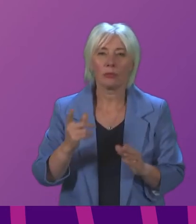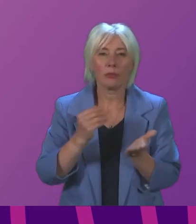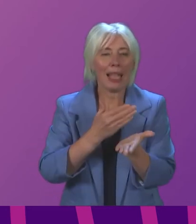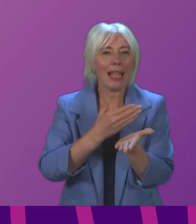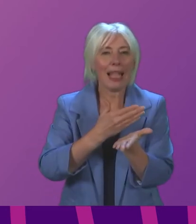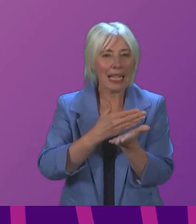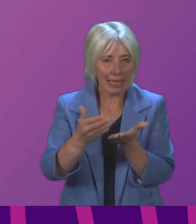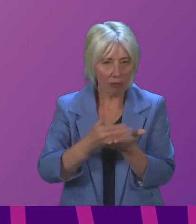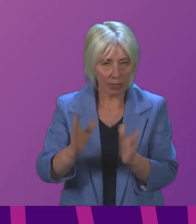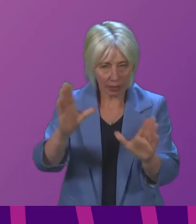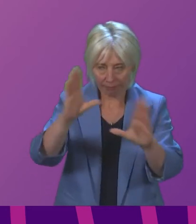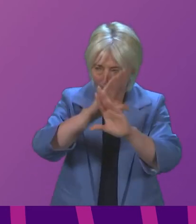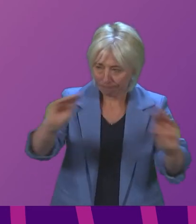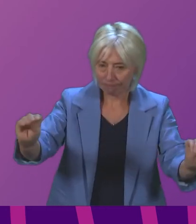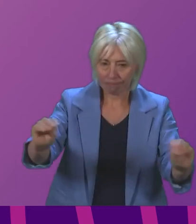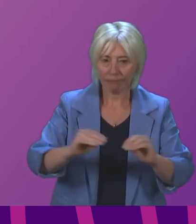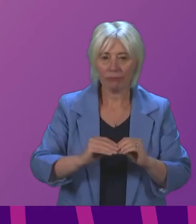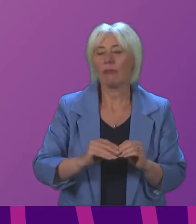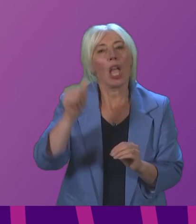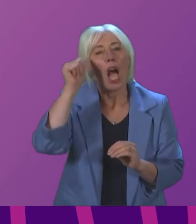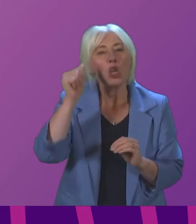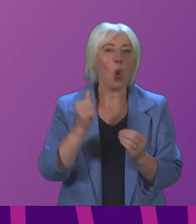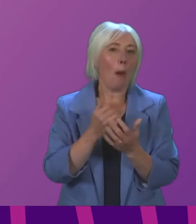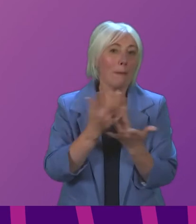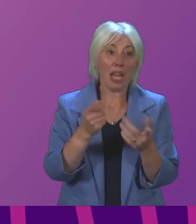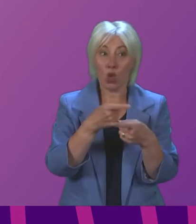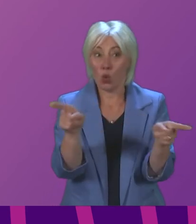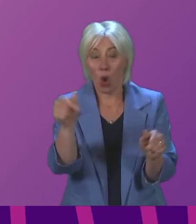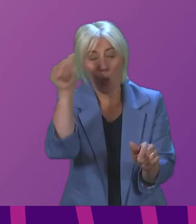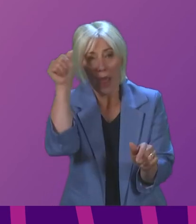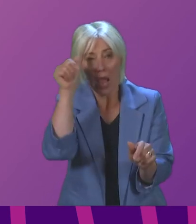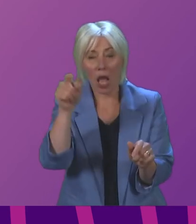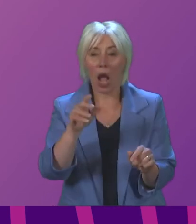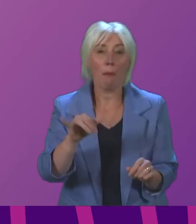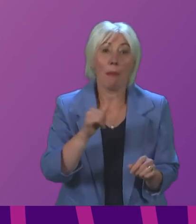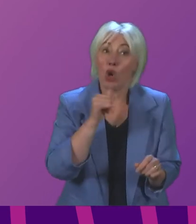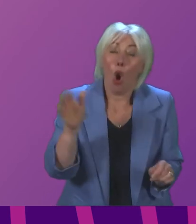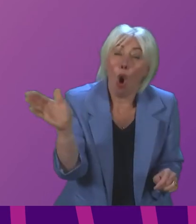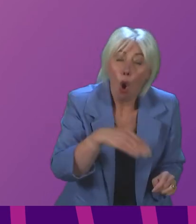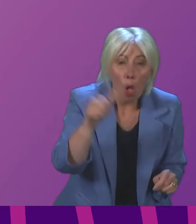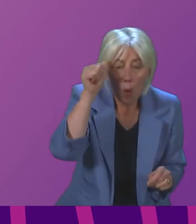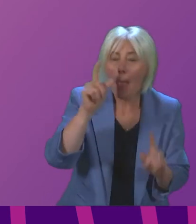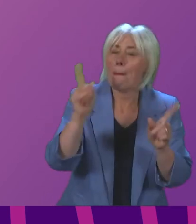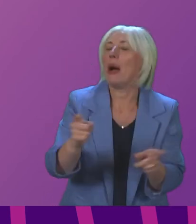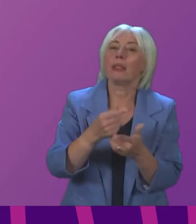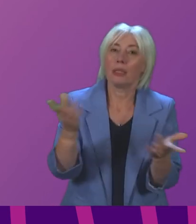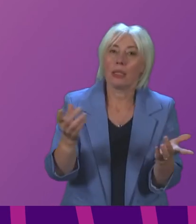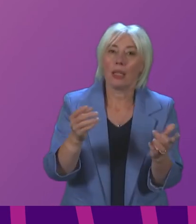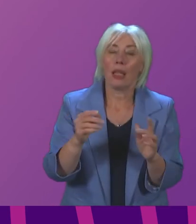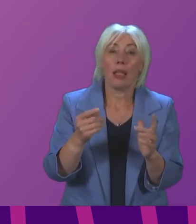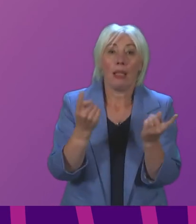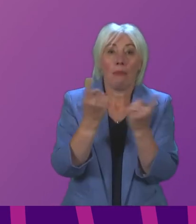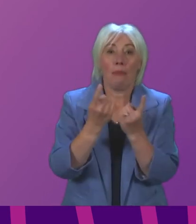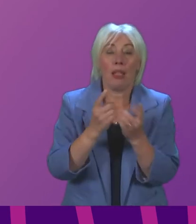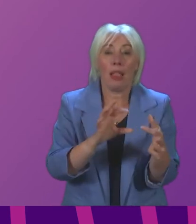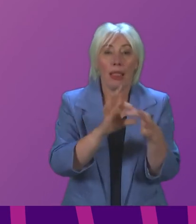members I know that many members are aware I appreciate this may not be the case for all members but matters in relation